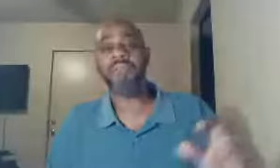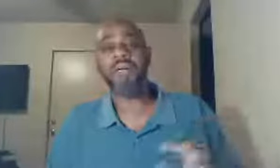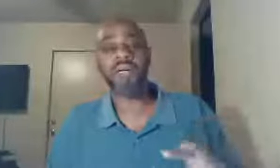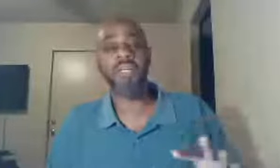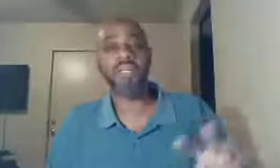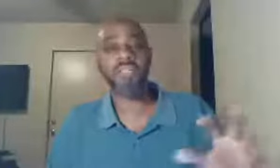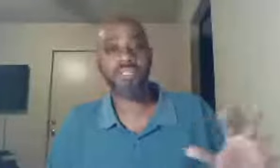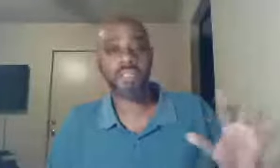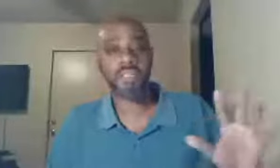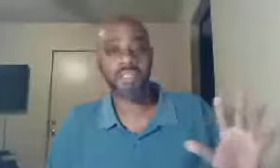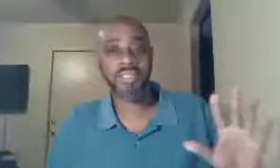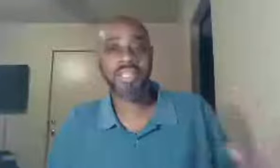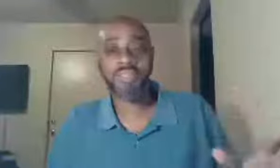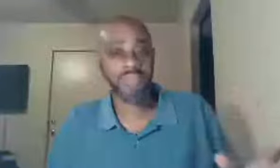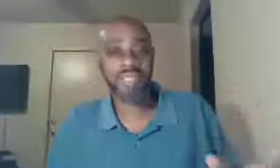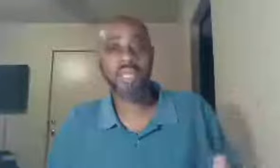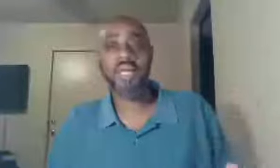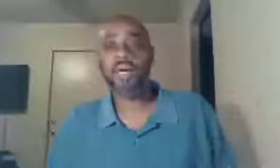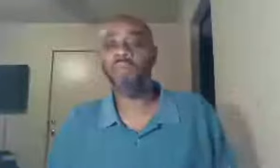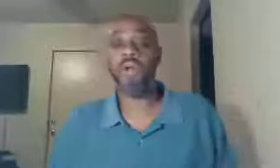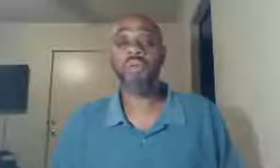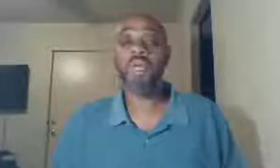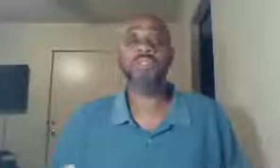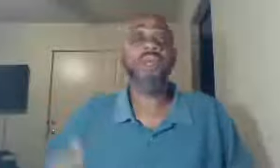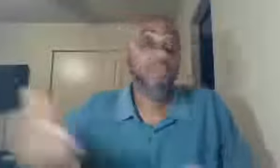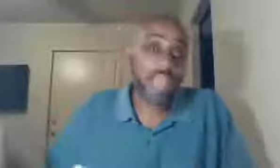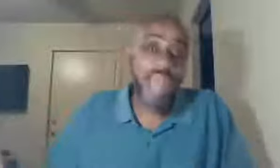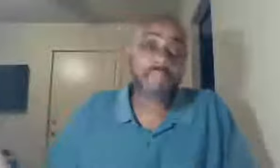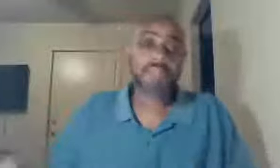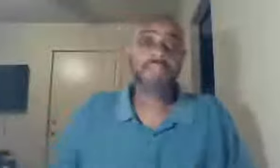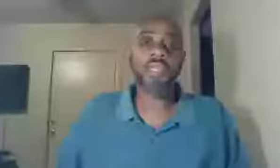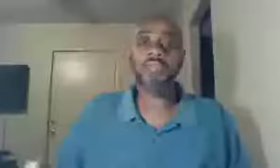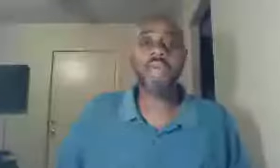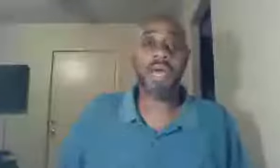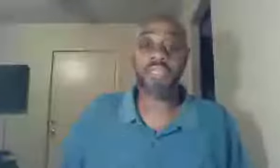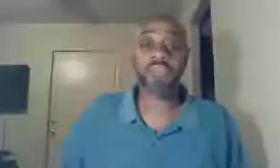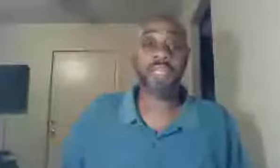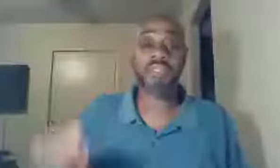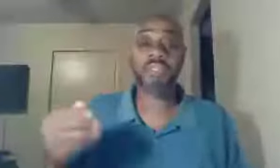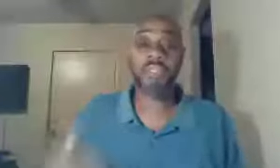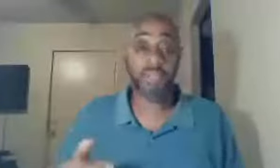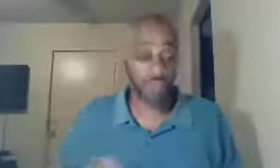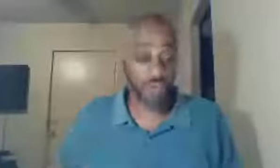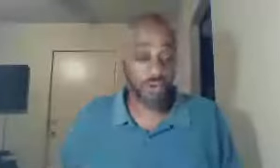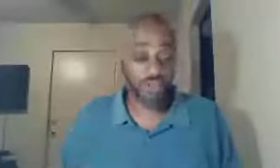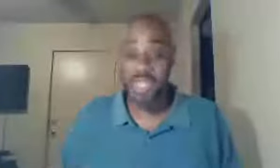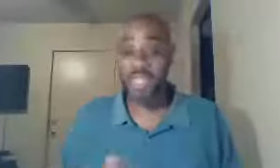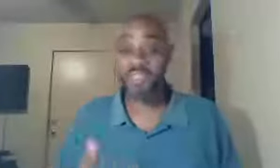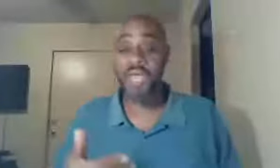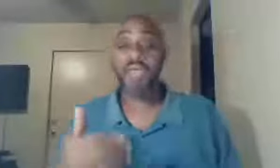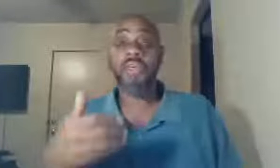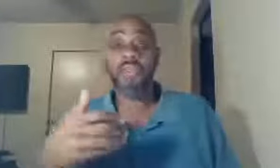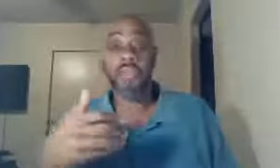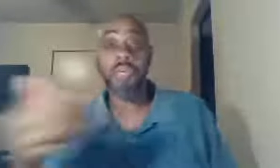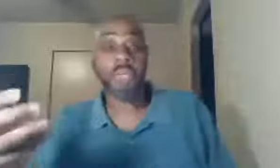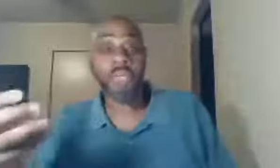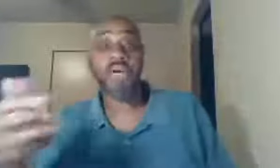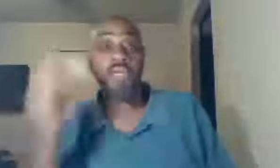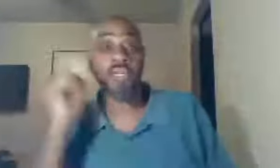of the descendancy, one who is black, and the reality of it is, some of the first things, that the people of color,